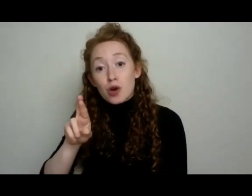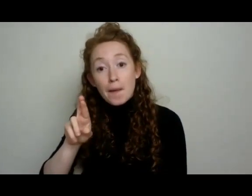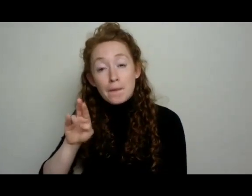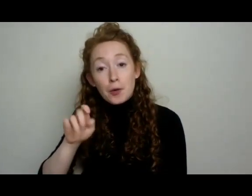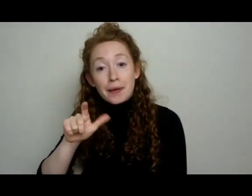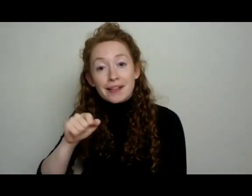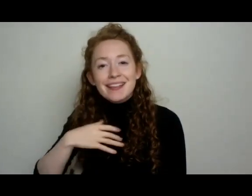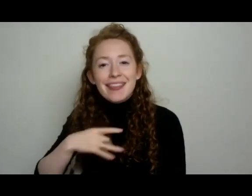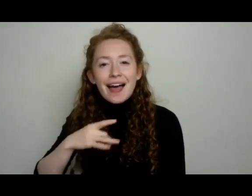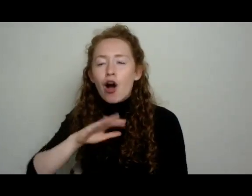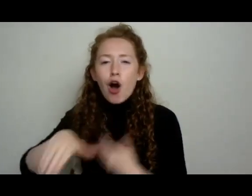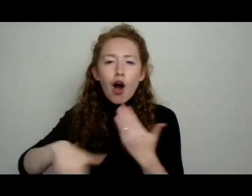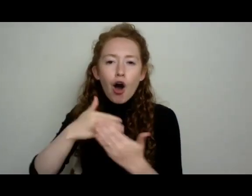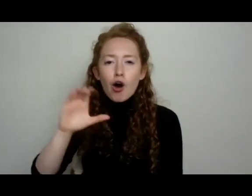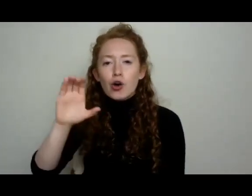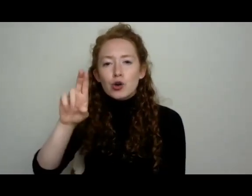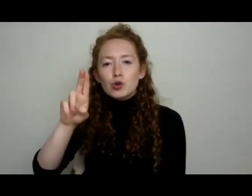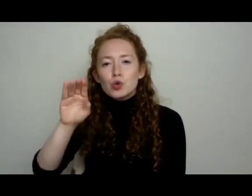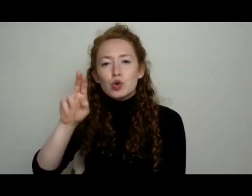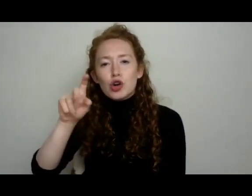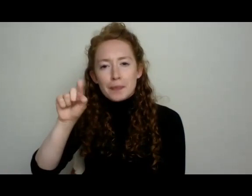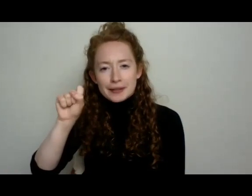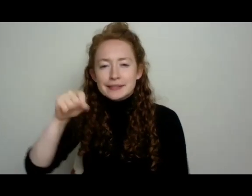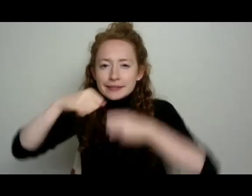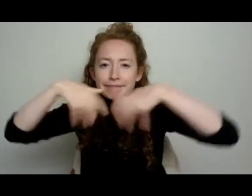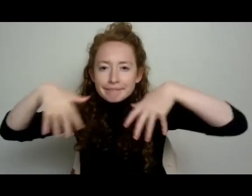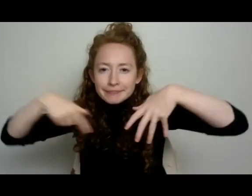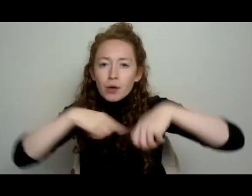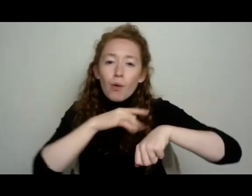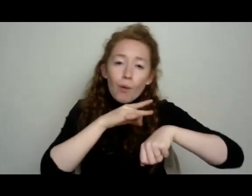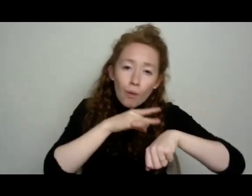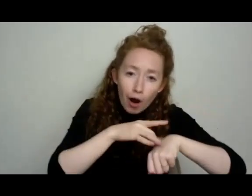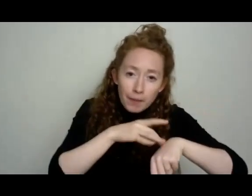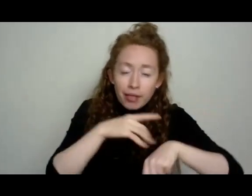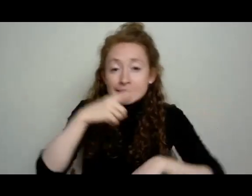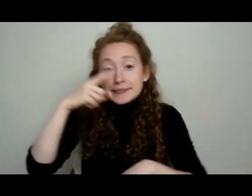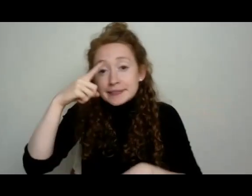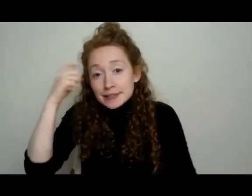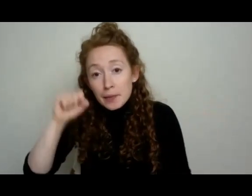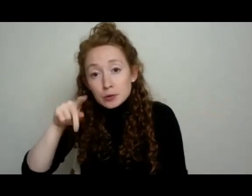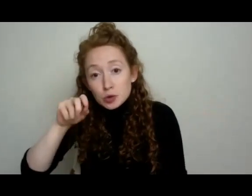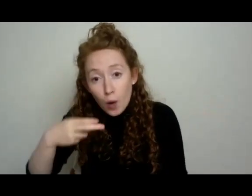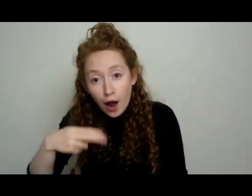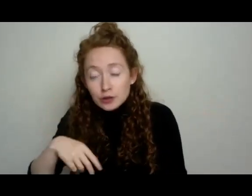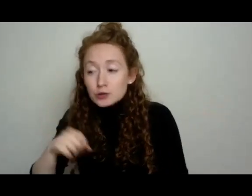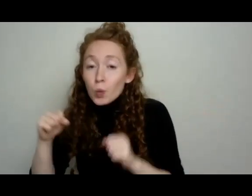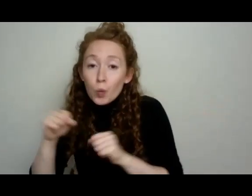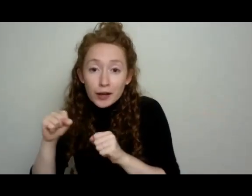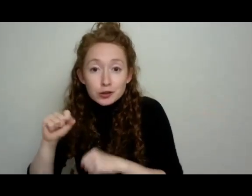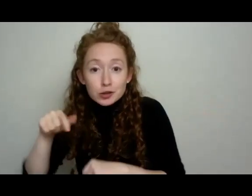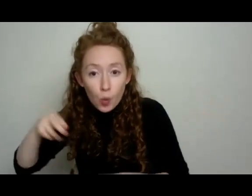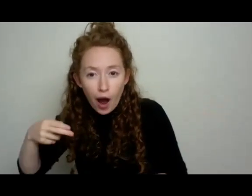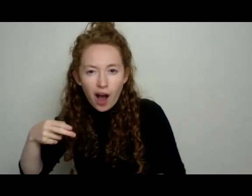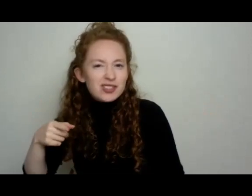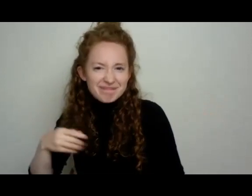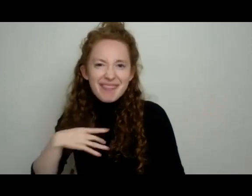winter squash, summer squash, anything that's viney spiny in that cucurbit family, they love and will be munching on. So